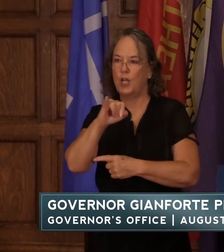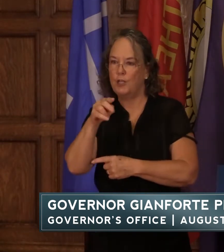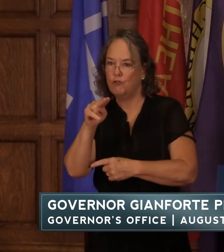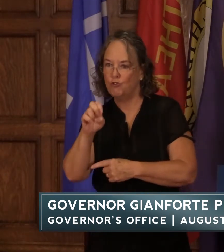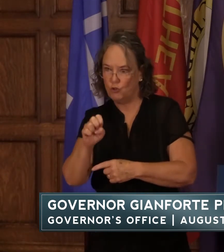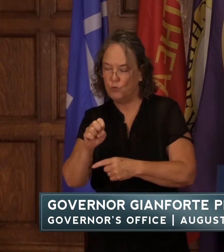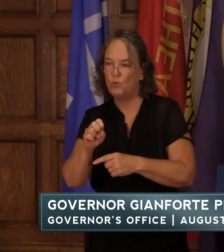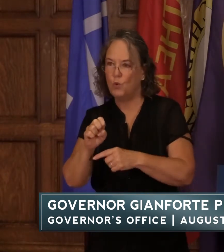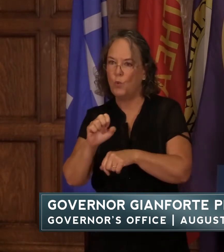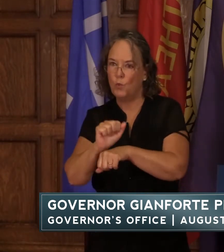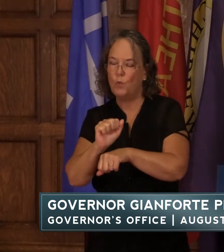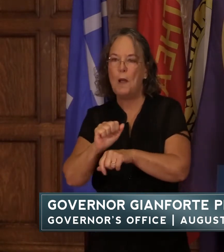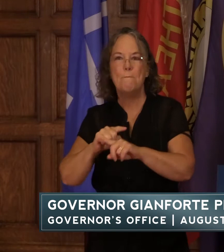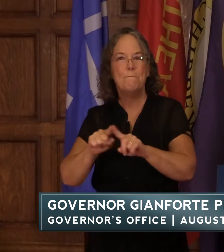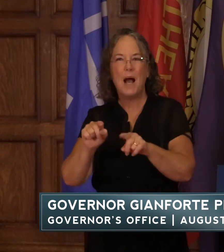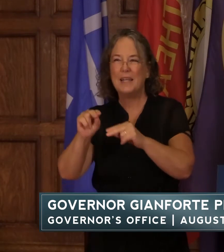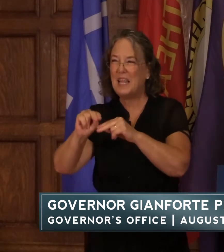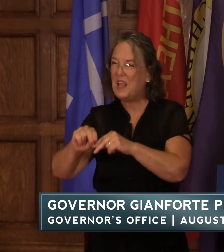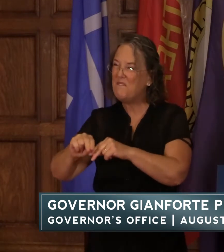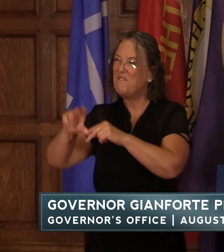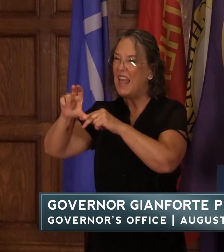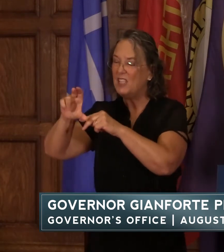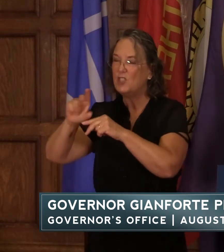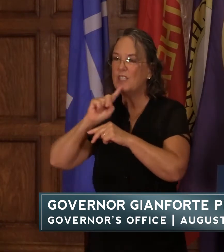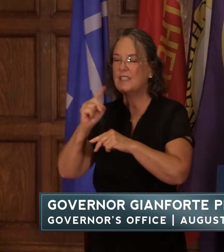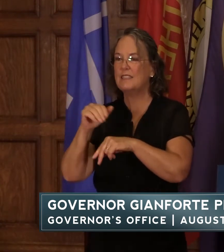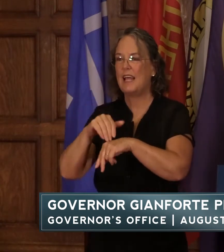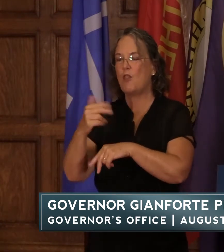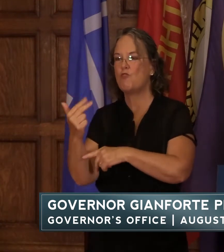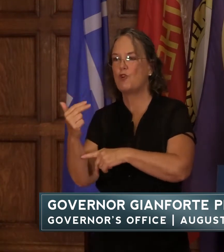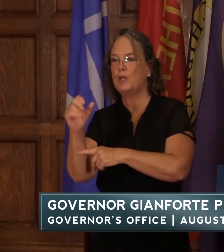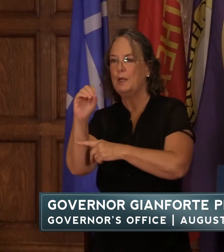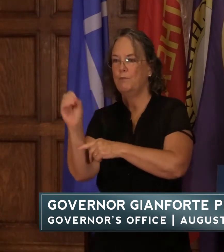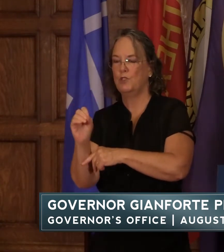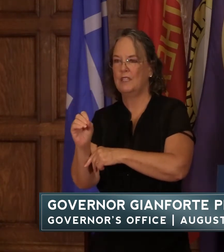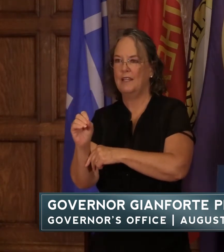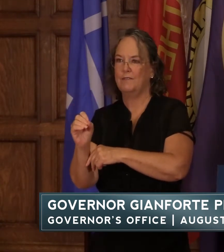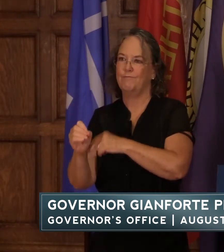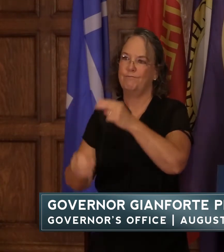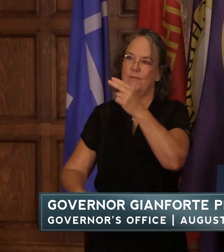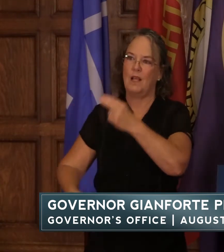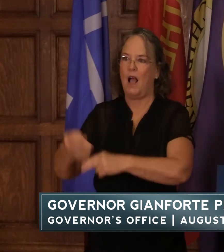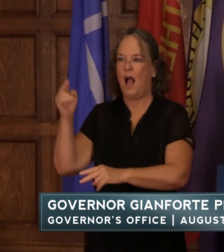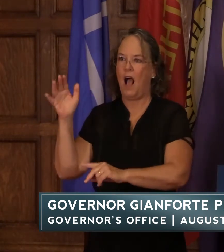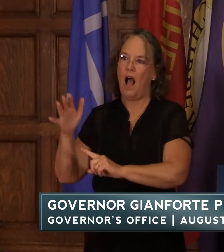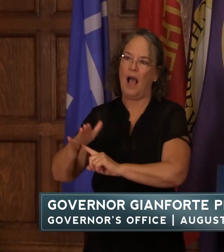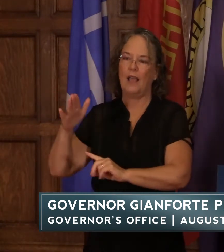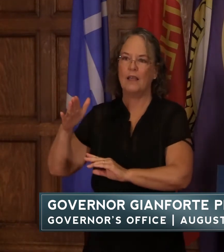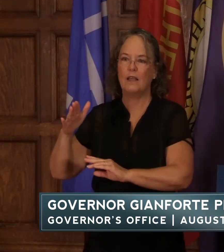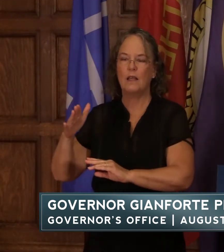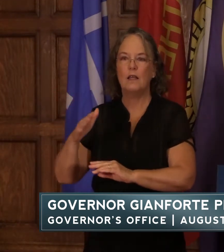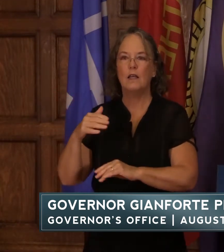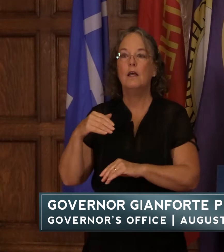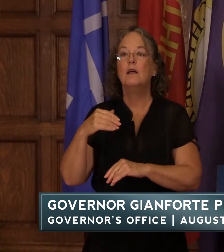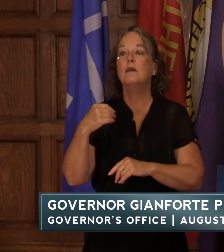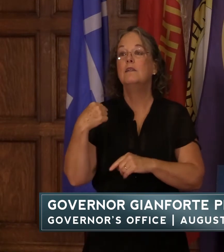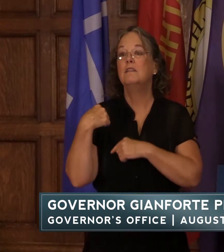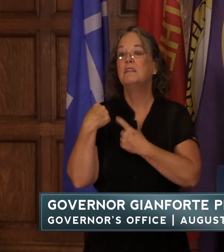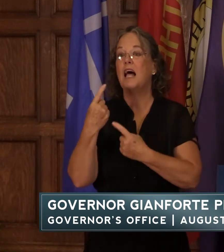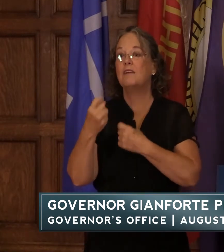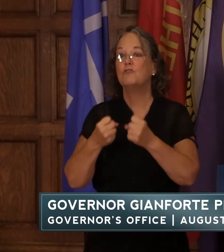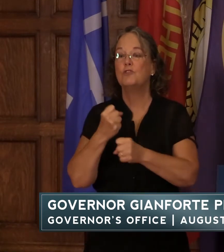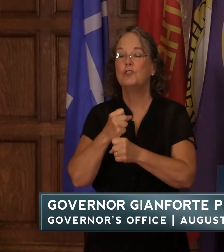because inflation is at a 13-year high in the last year gas prices are up 42